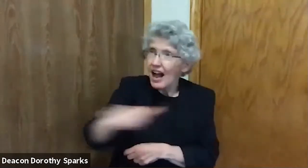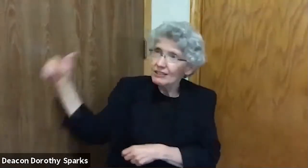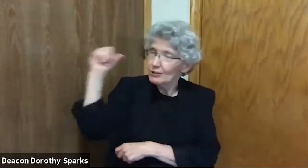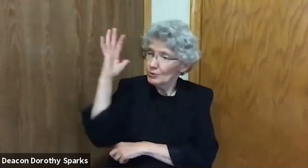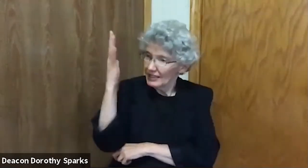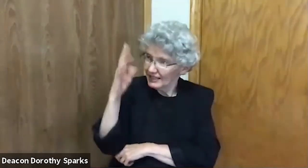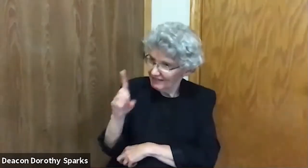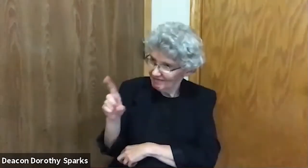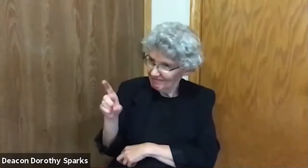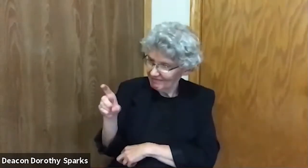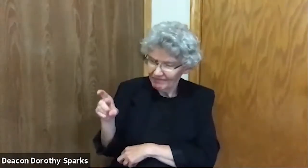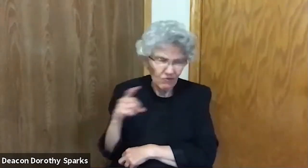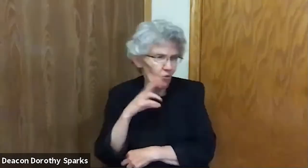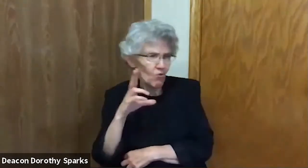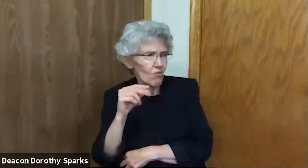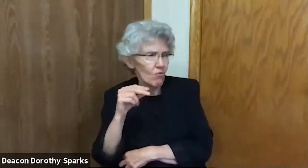eat fruit from any tree in the garden?